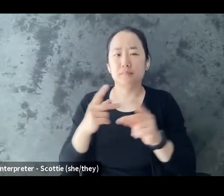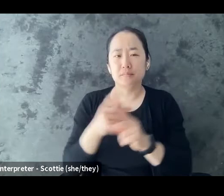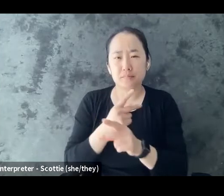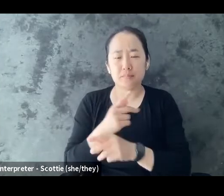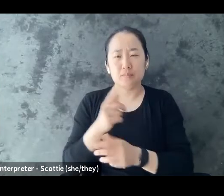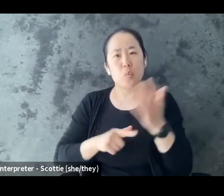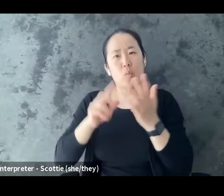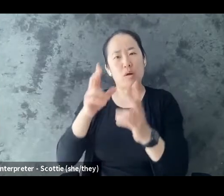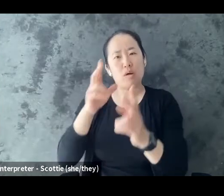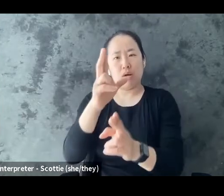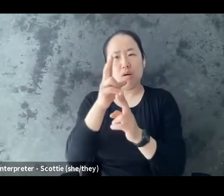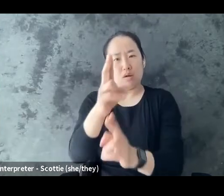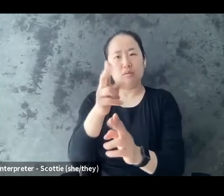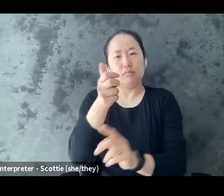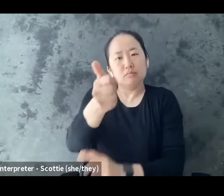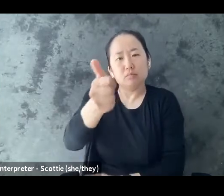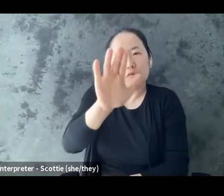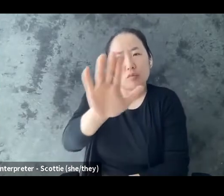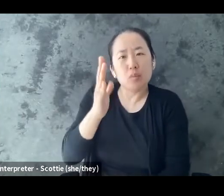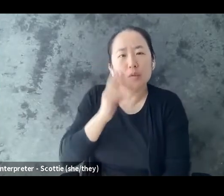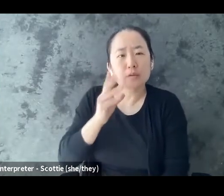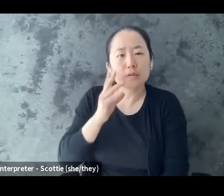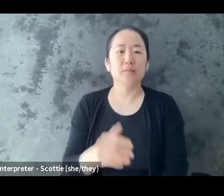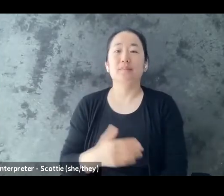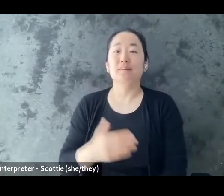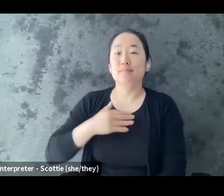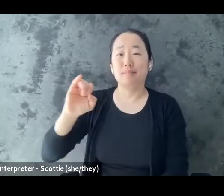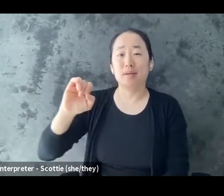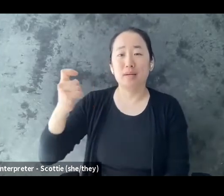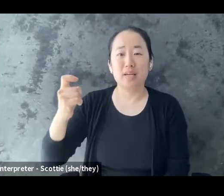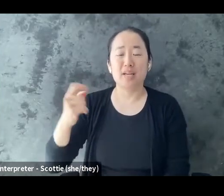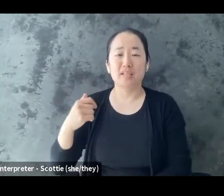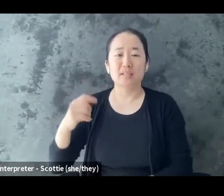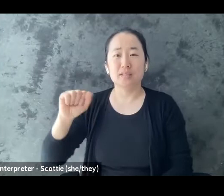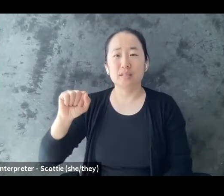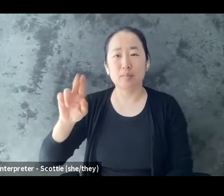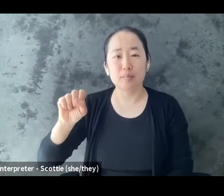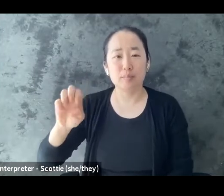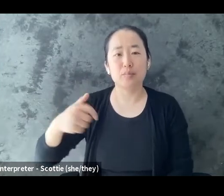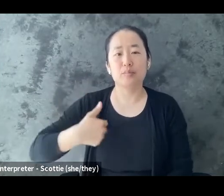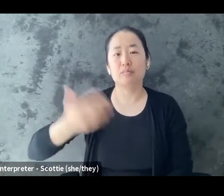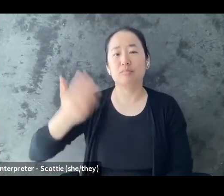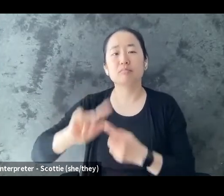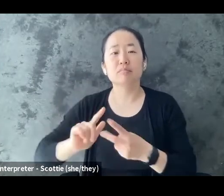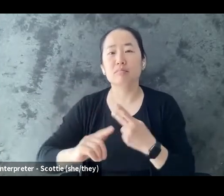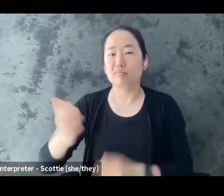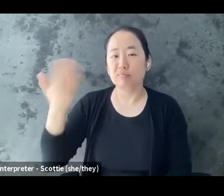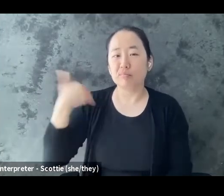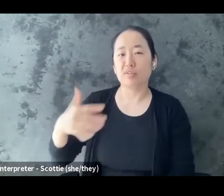experiences. So maybe you say, my ex abused me, or my past relationship was toxic, or I did not feel safe in my